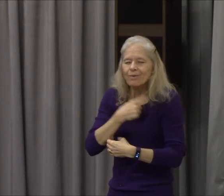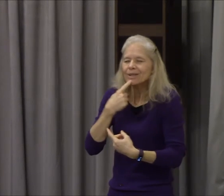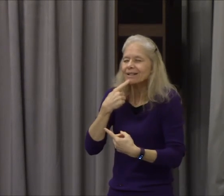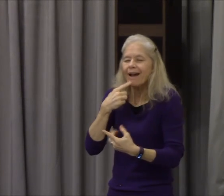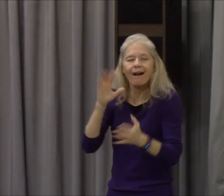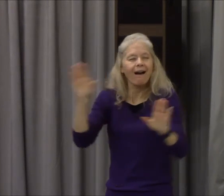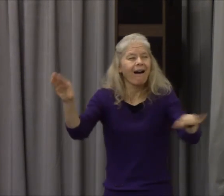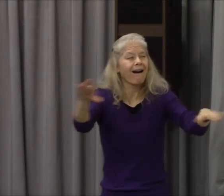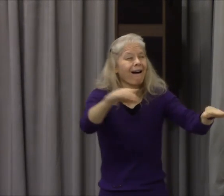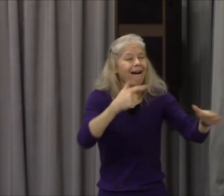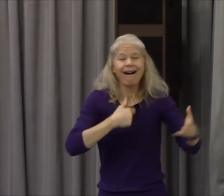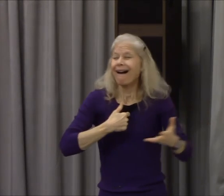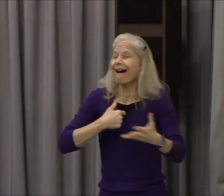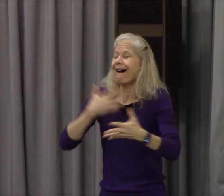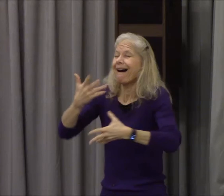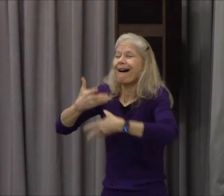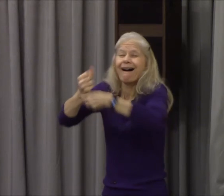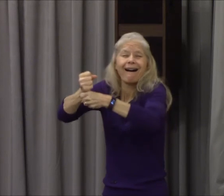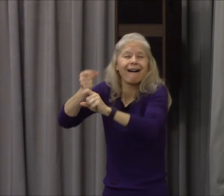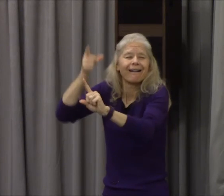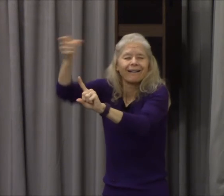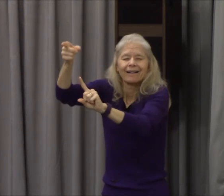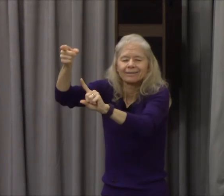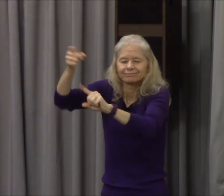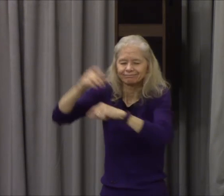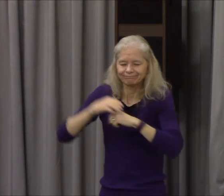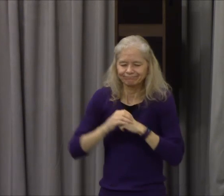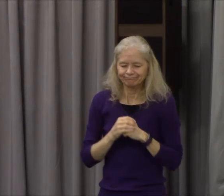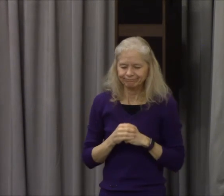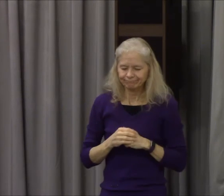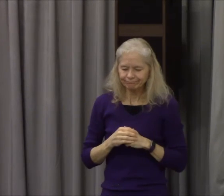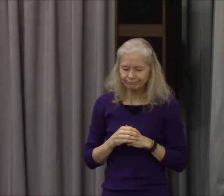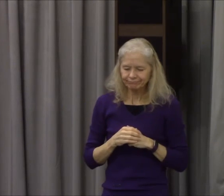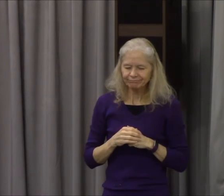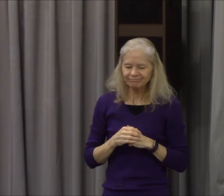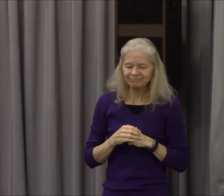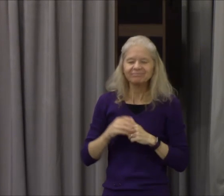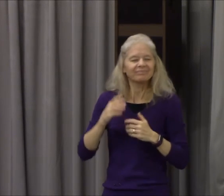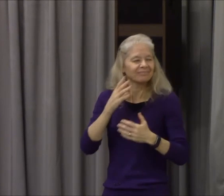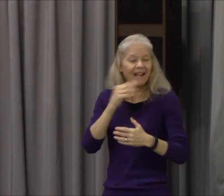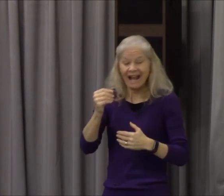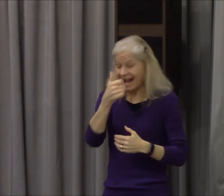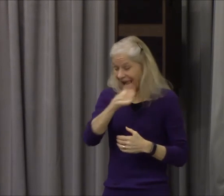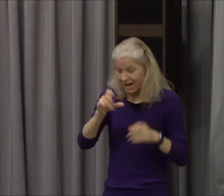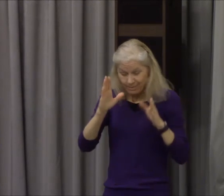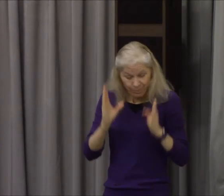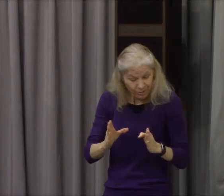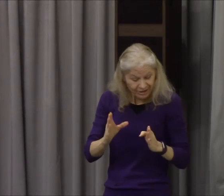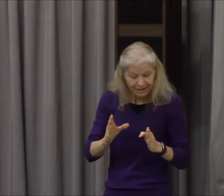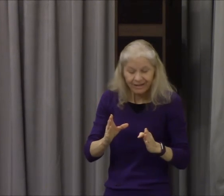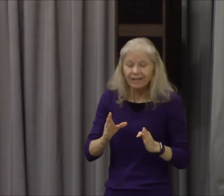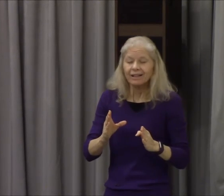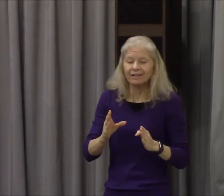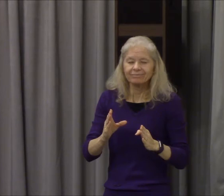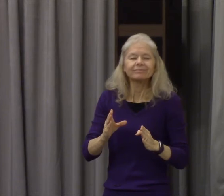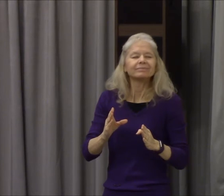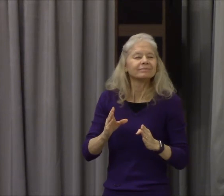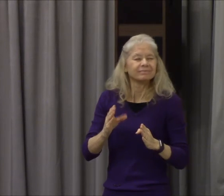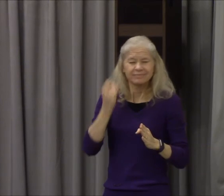real questions does your heart mean what you pray you can pray to God something like this you can pray to Lord Jesus something like